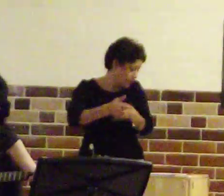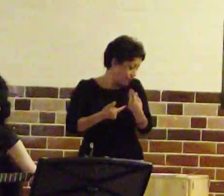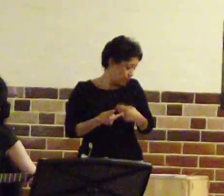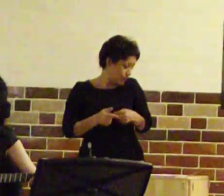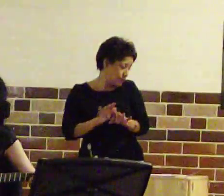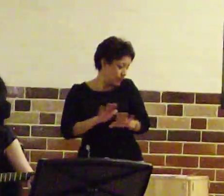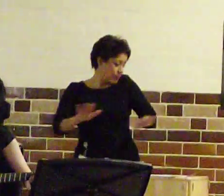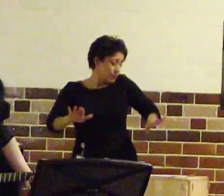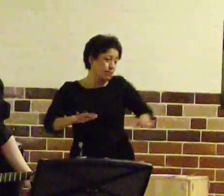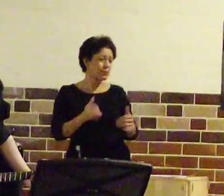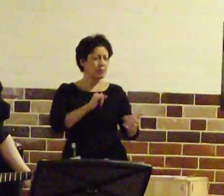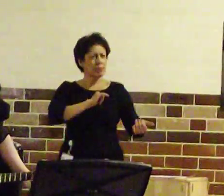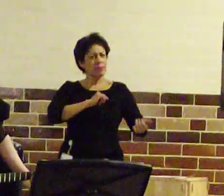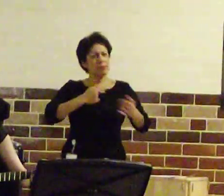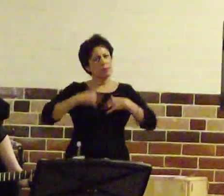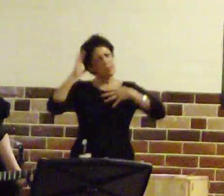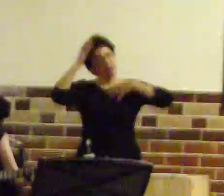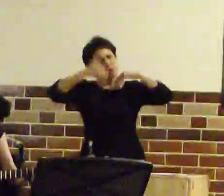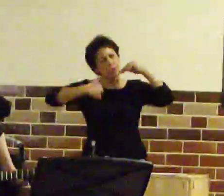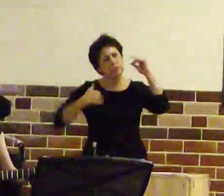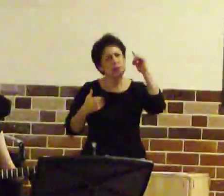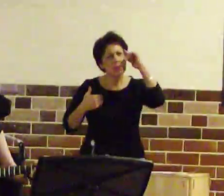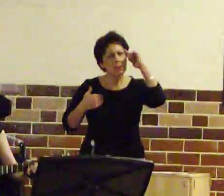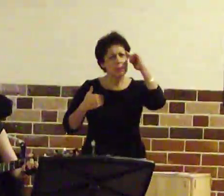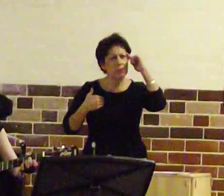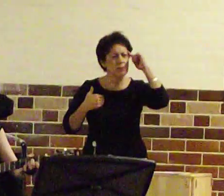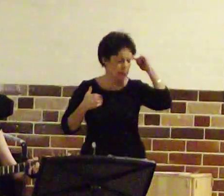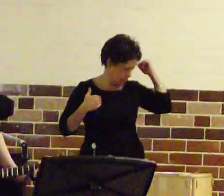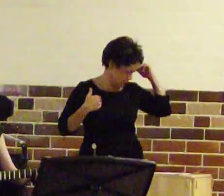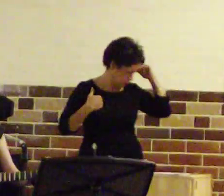Even though I sometimes get confused.